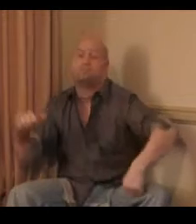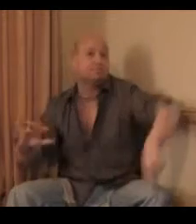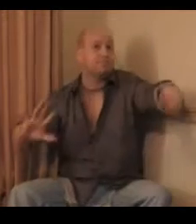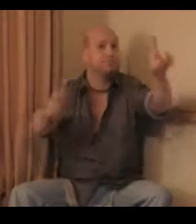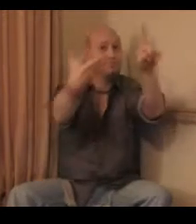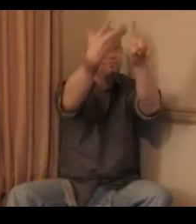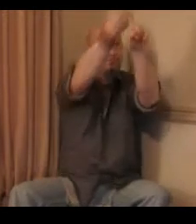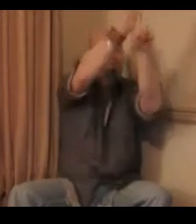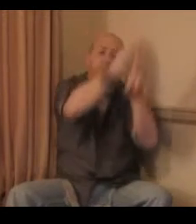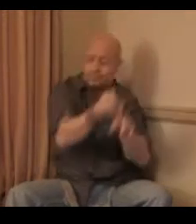end